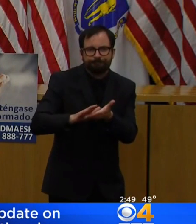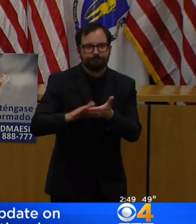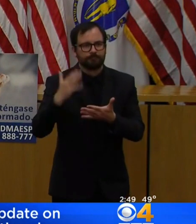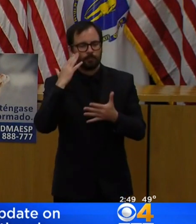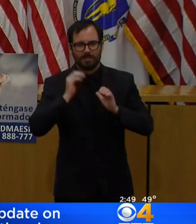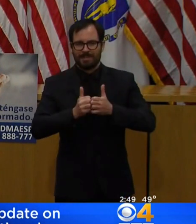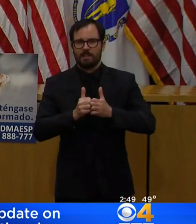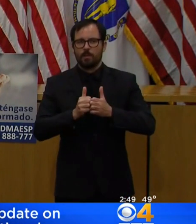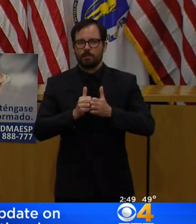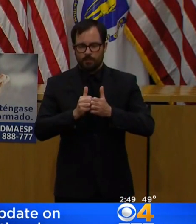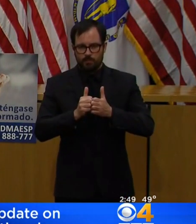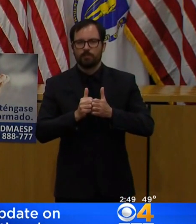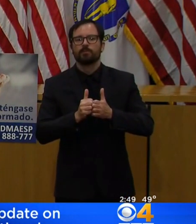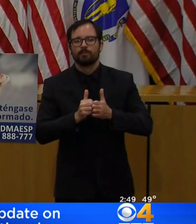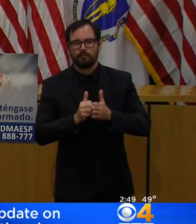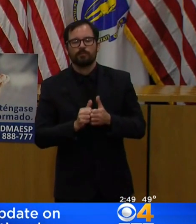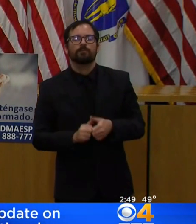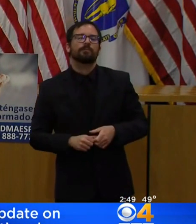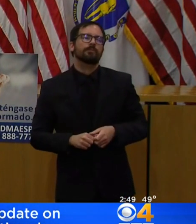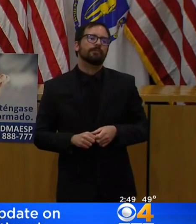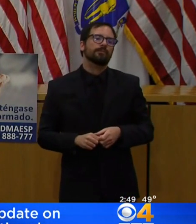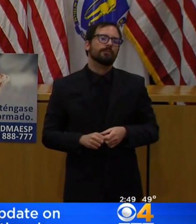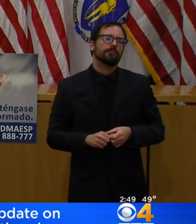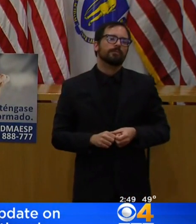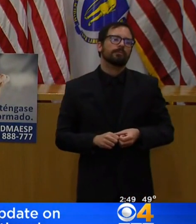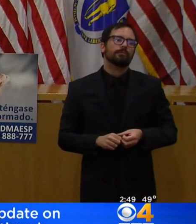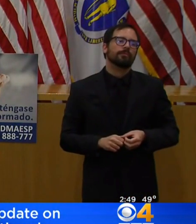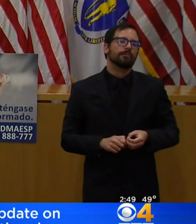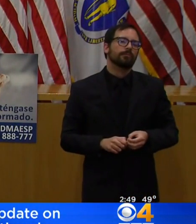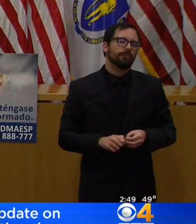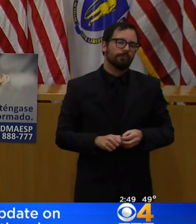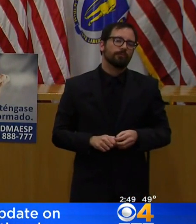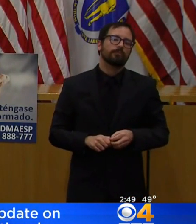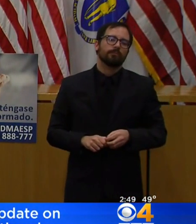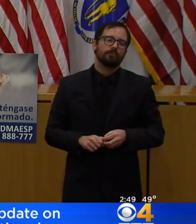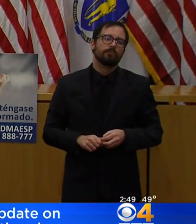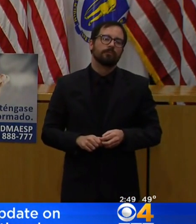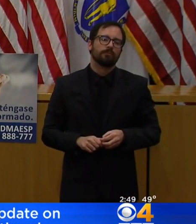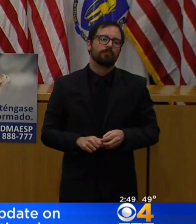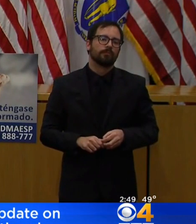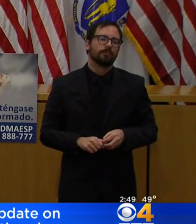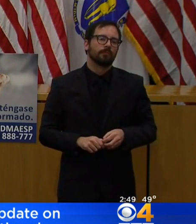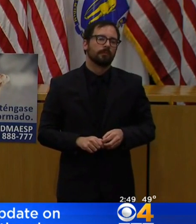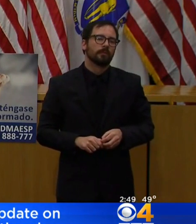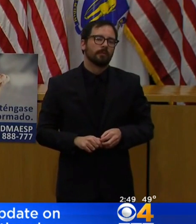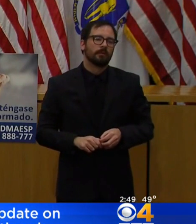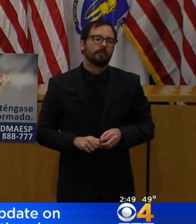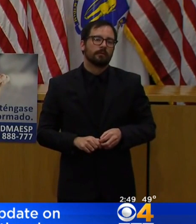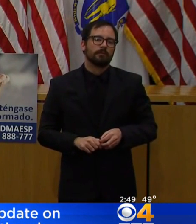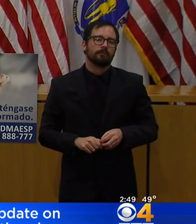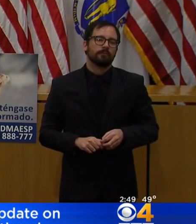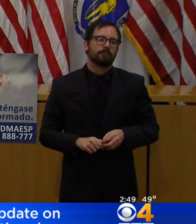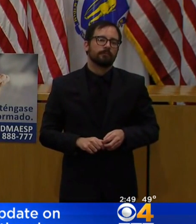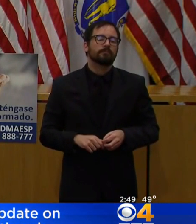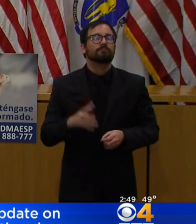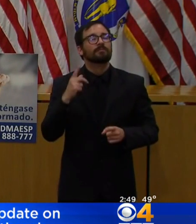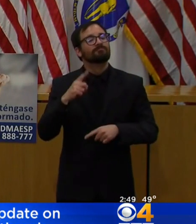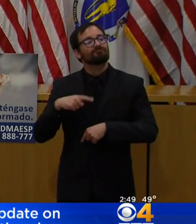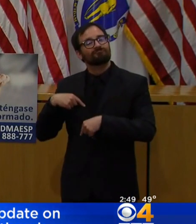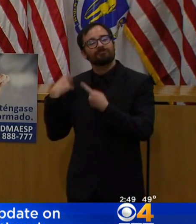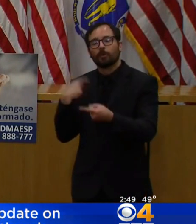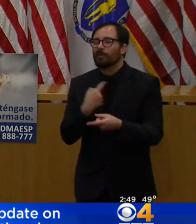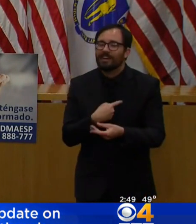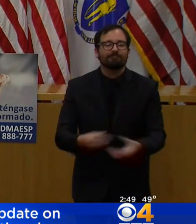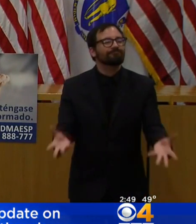mask allocation, is in addition to the ongoing PPE distribution by MEMA and DPH to hospitals, nursing